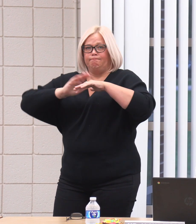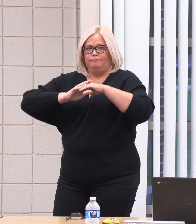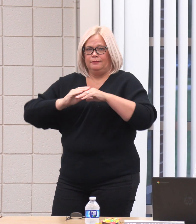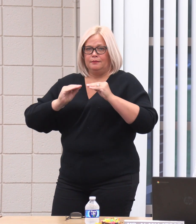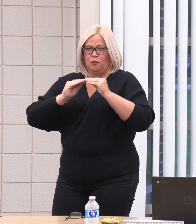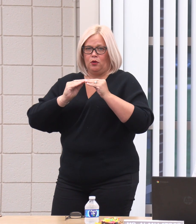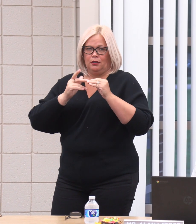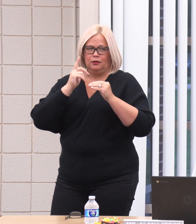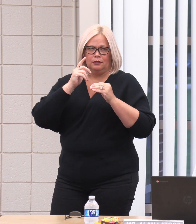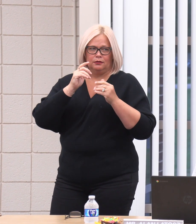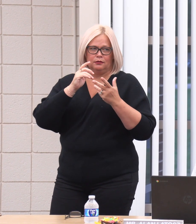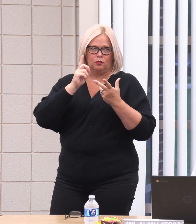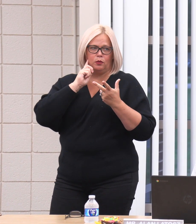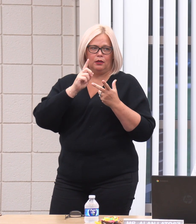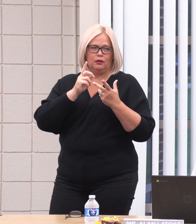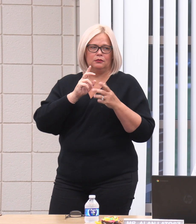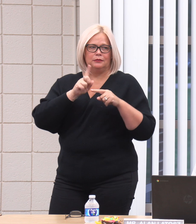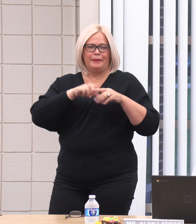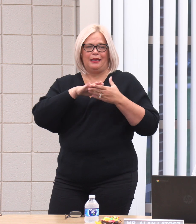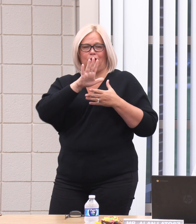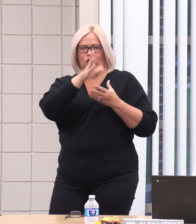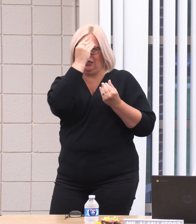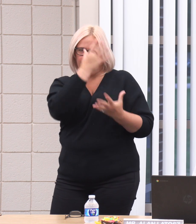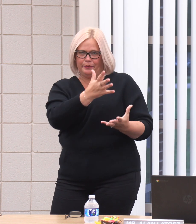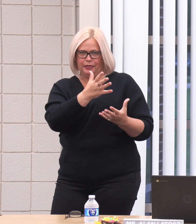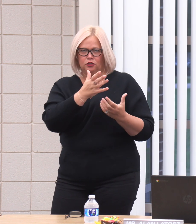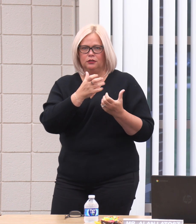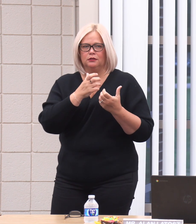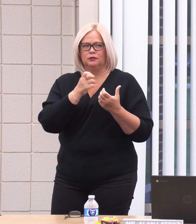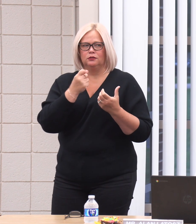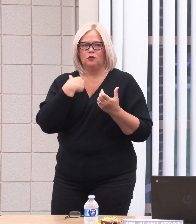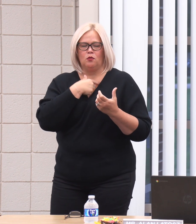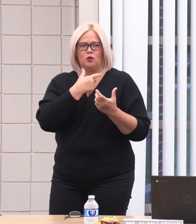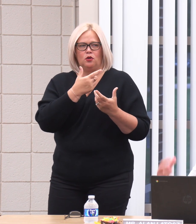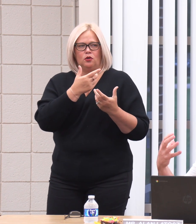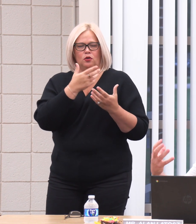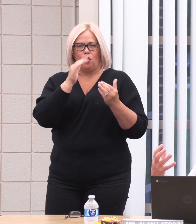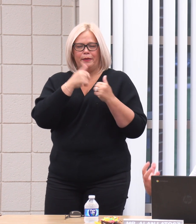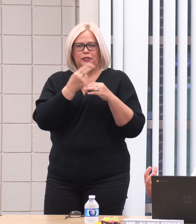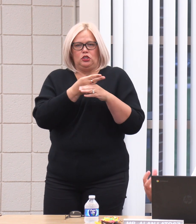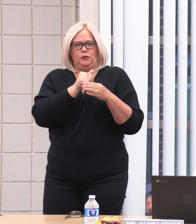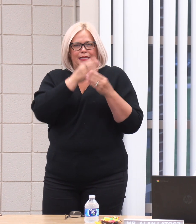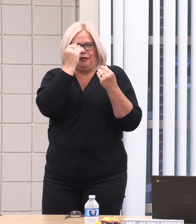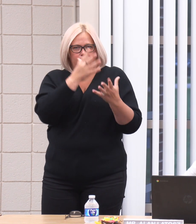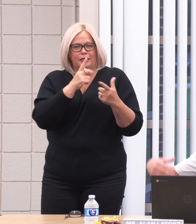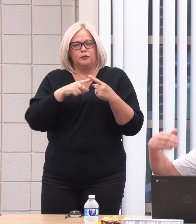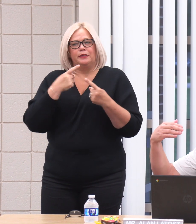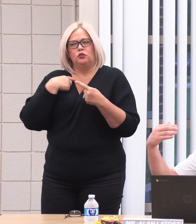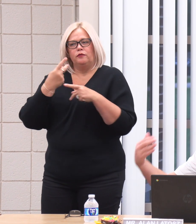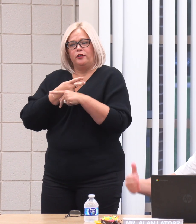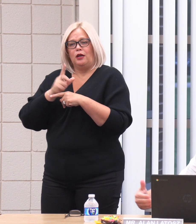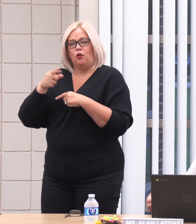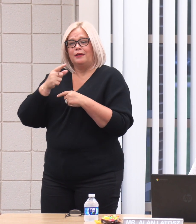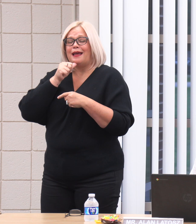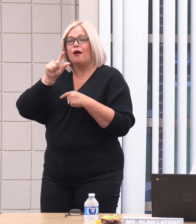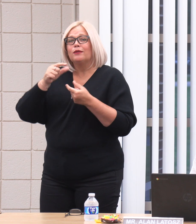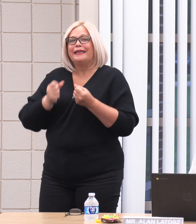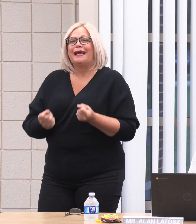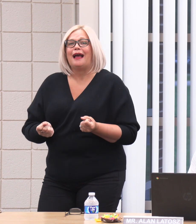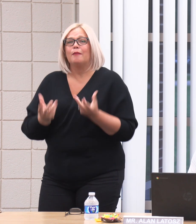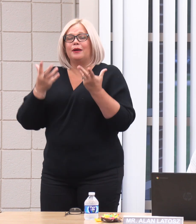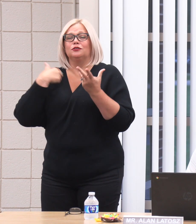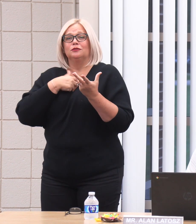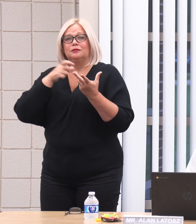along with that. So again, I'm hoping to tap some of those data sources, but not only get the numbers, but figure out how